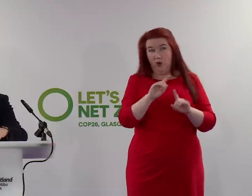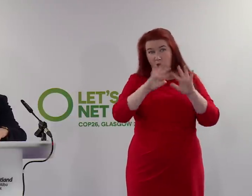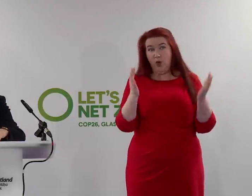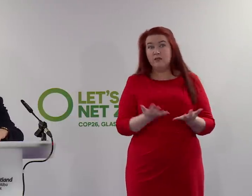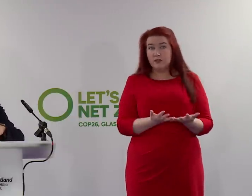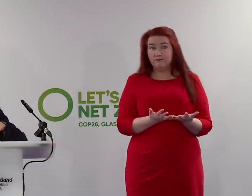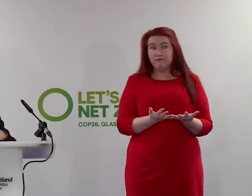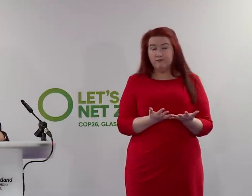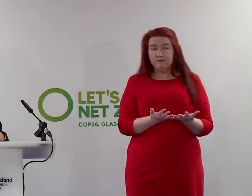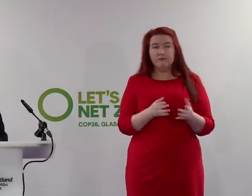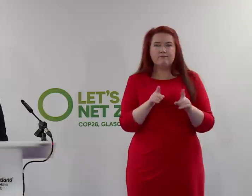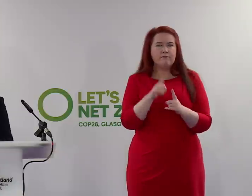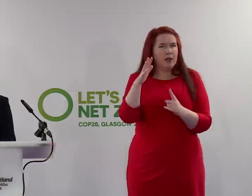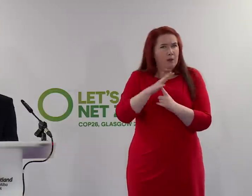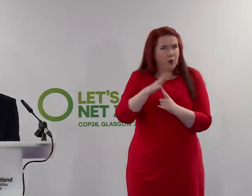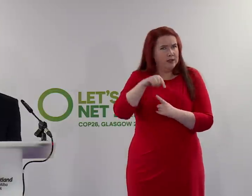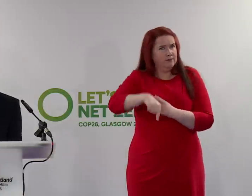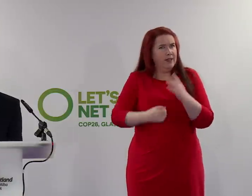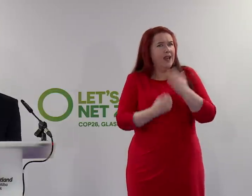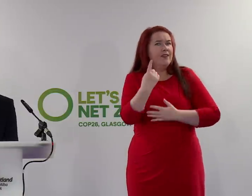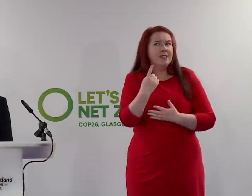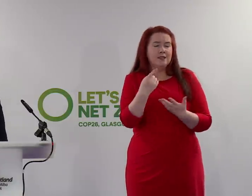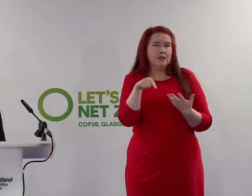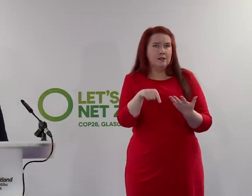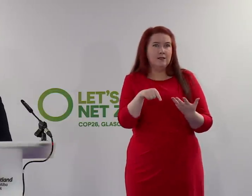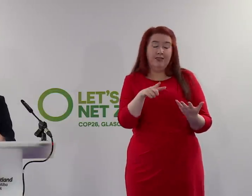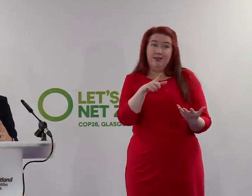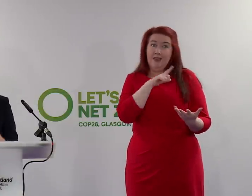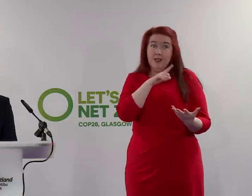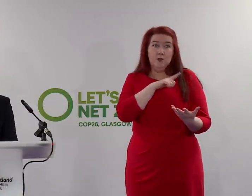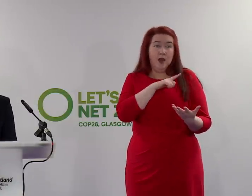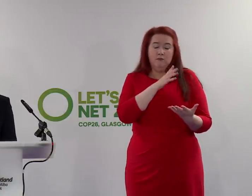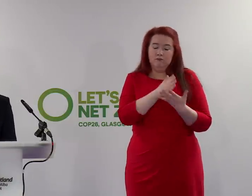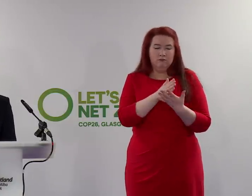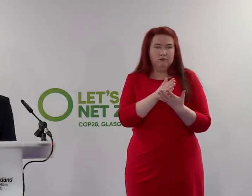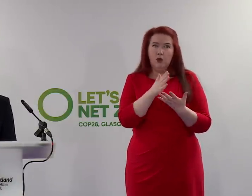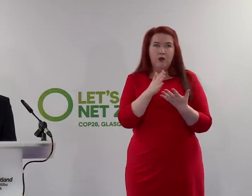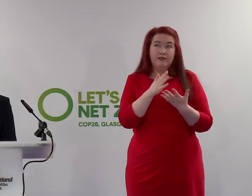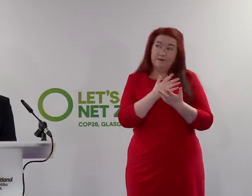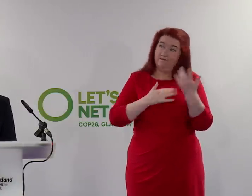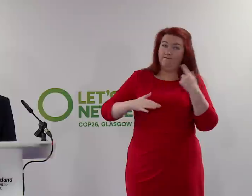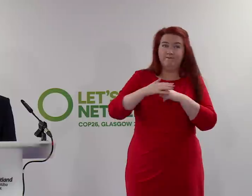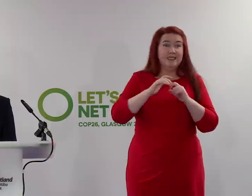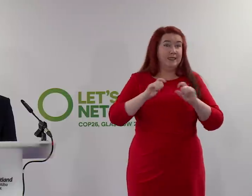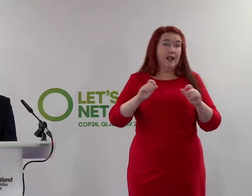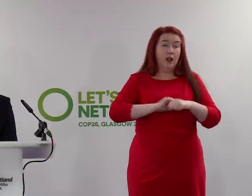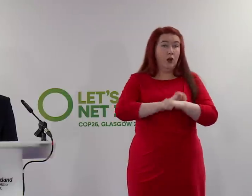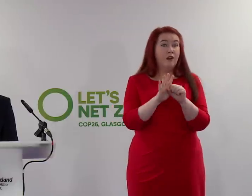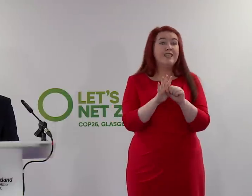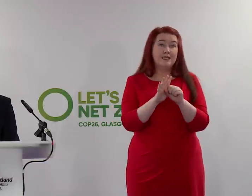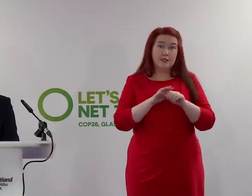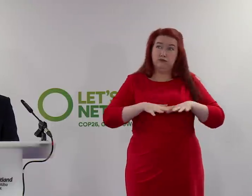Indeed, the importance of the event is why it is even in the midst of the COVID pandemic